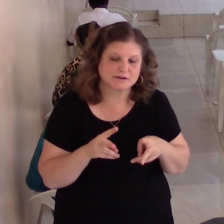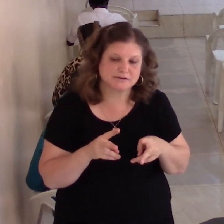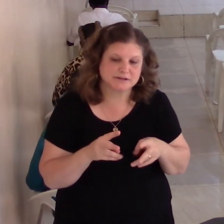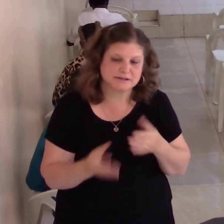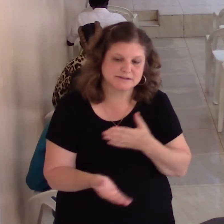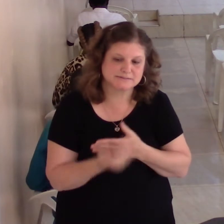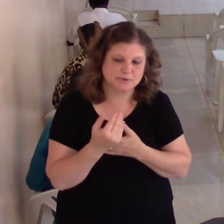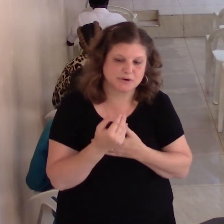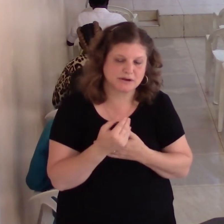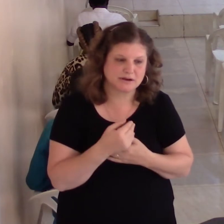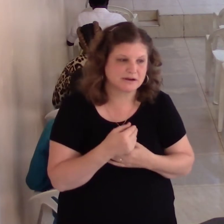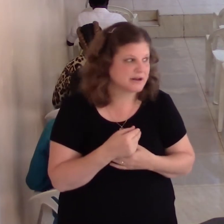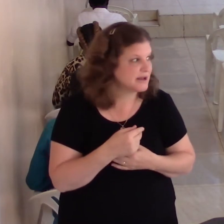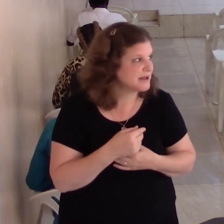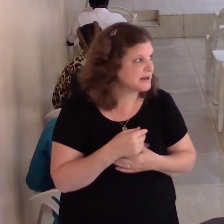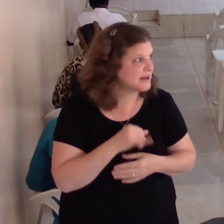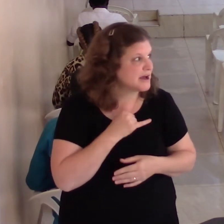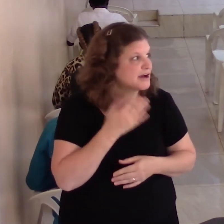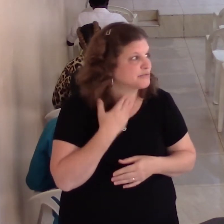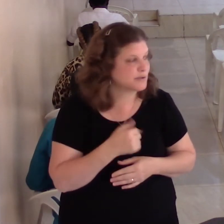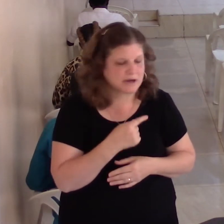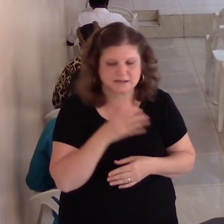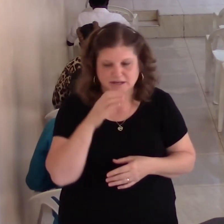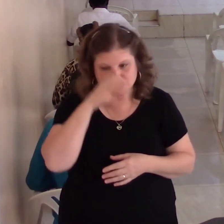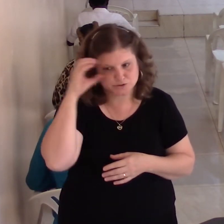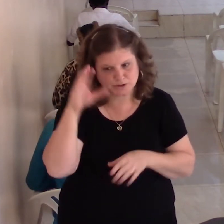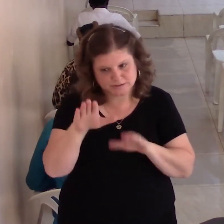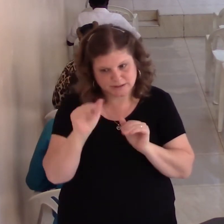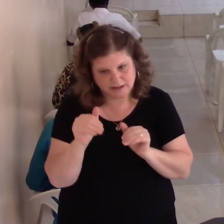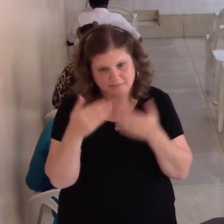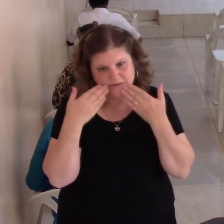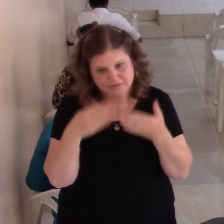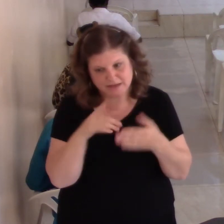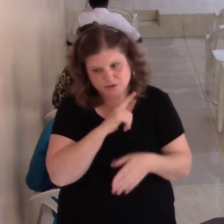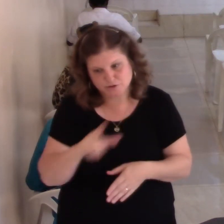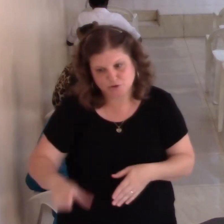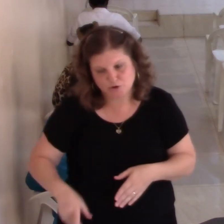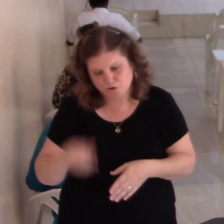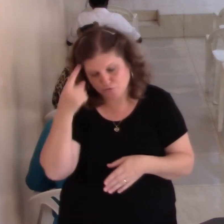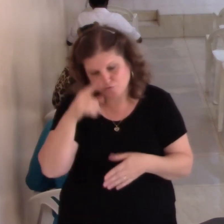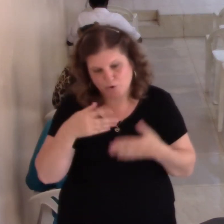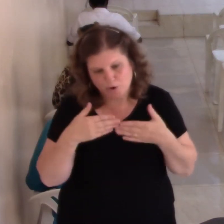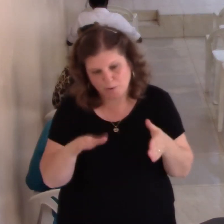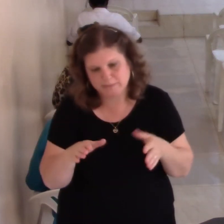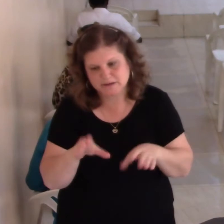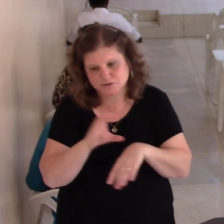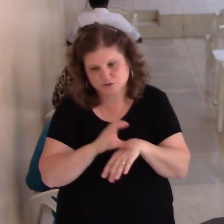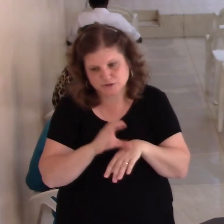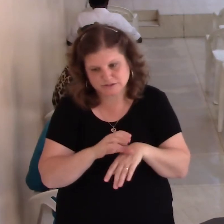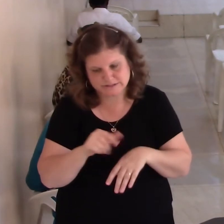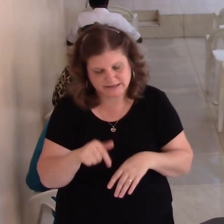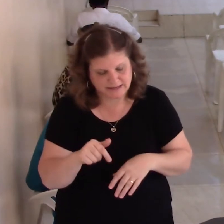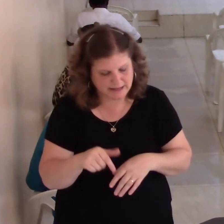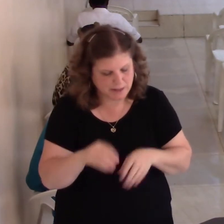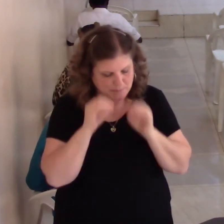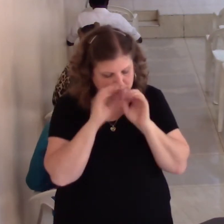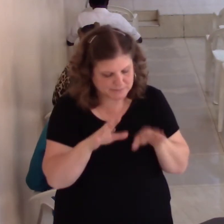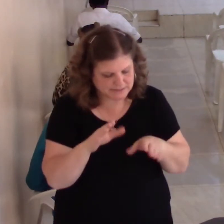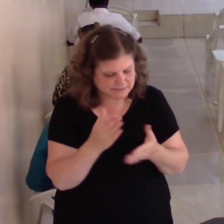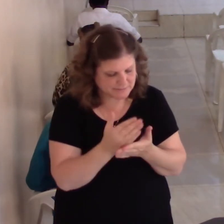Just to thank the Lord for us being able to be in church today, for church to be open. And ask the Lord to bless the message today, to speak to our